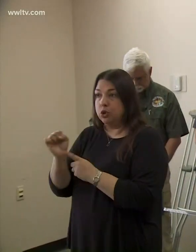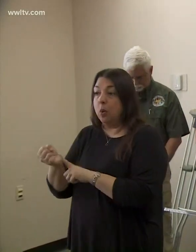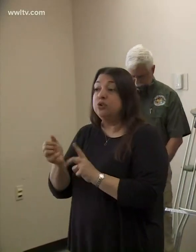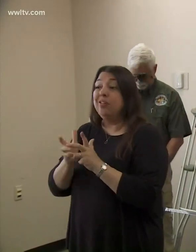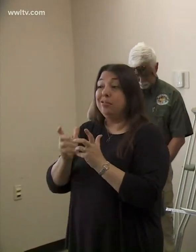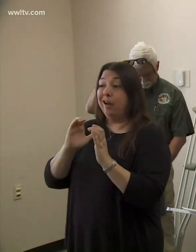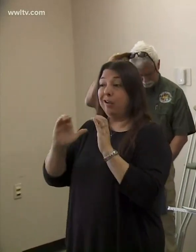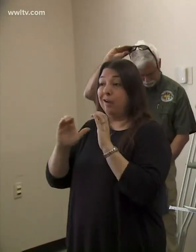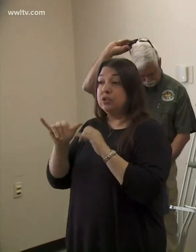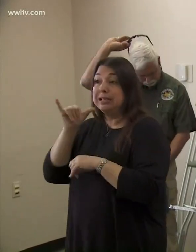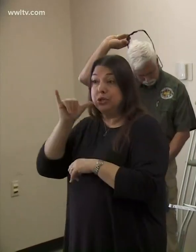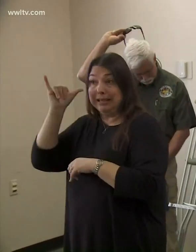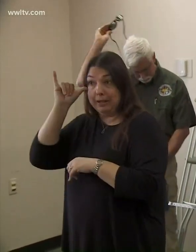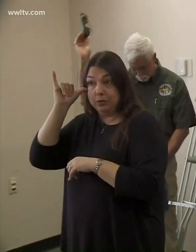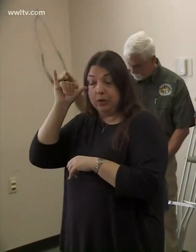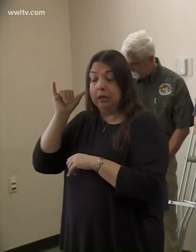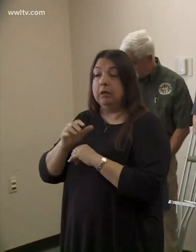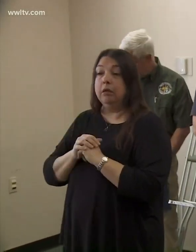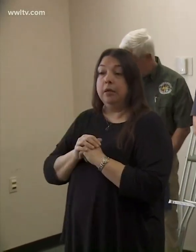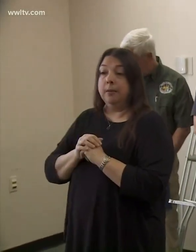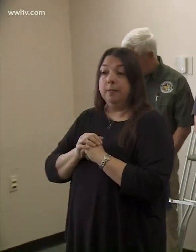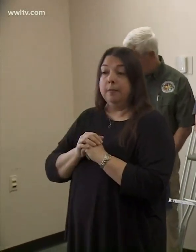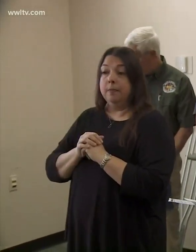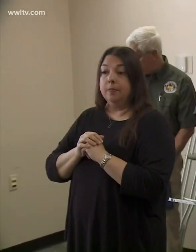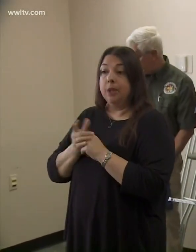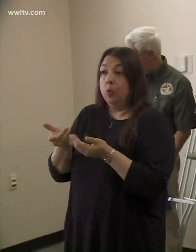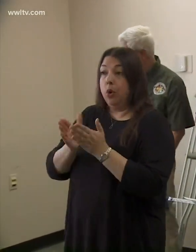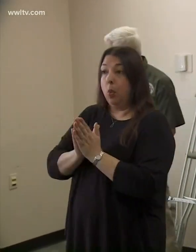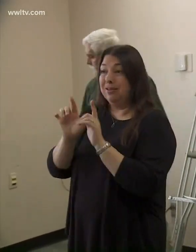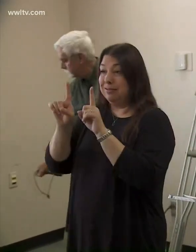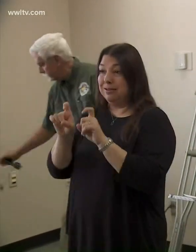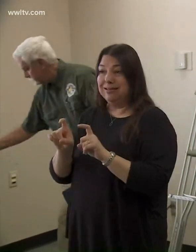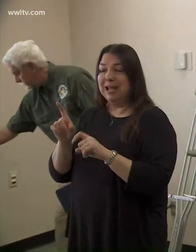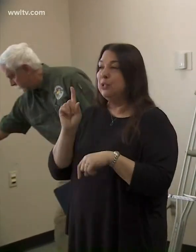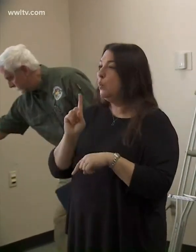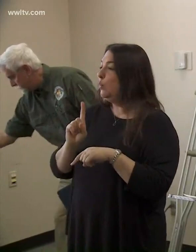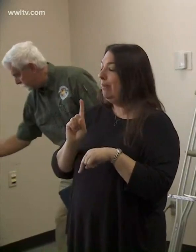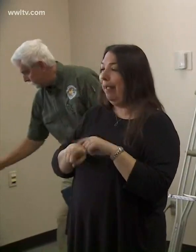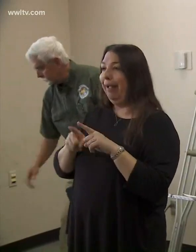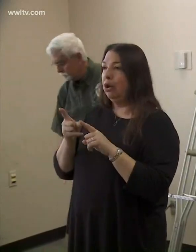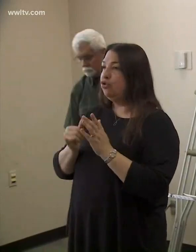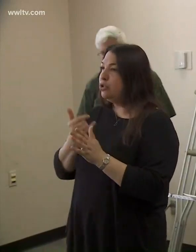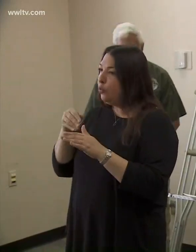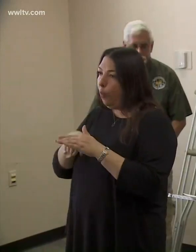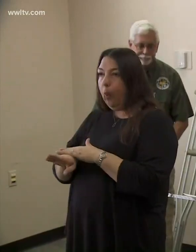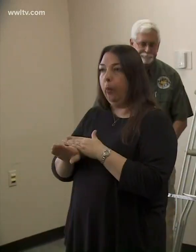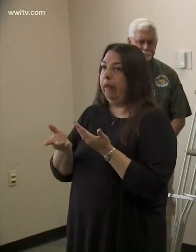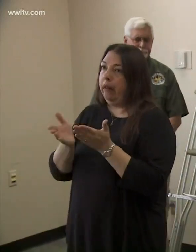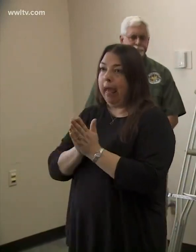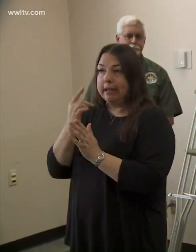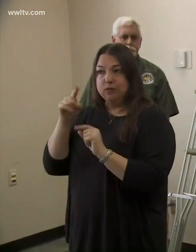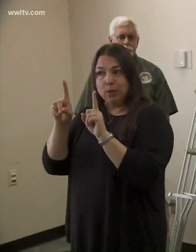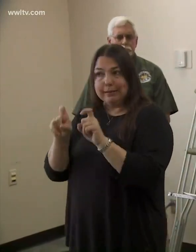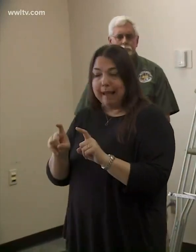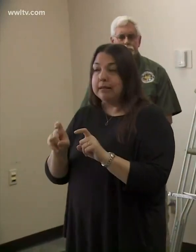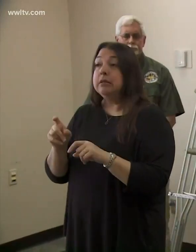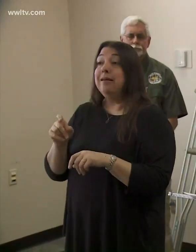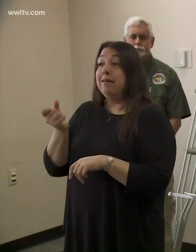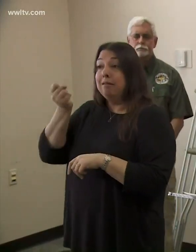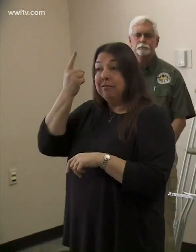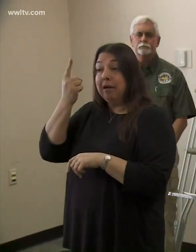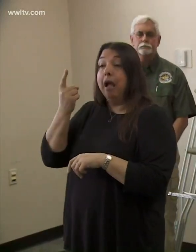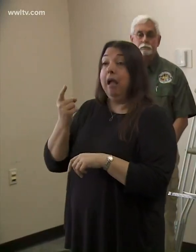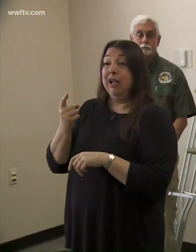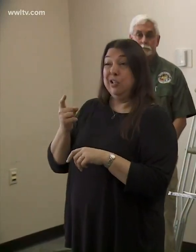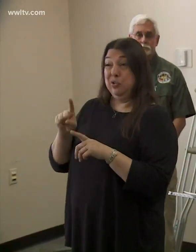the conversations we had yesterday, um, requesting a test, you just can't go to your doctor and request a test. So, um, first of all, if you